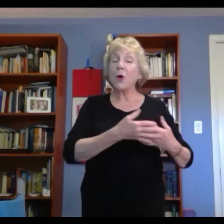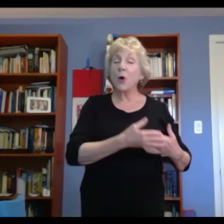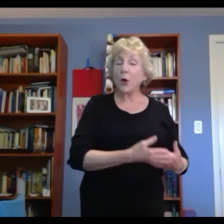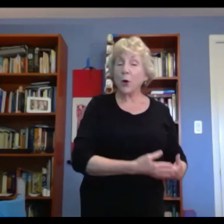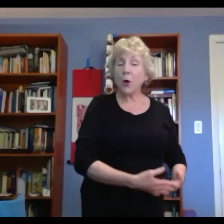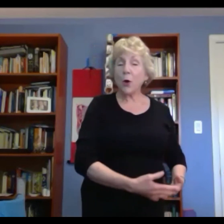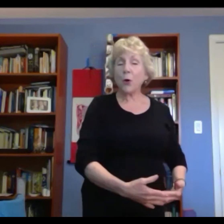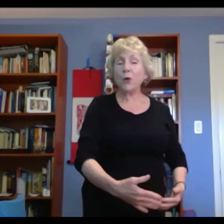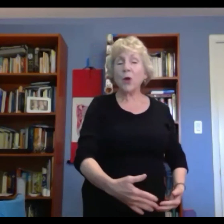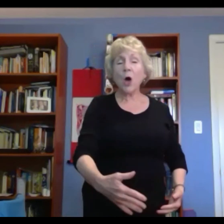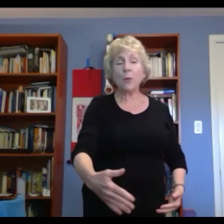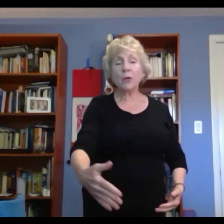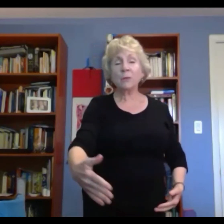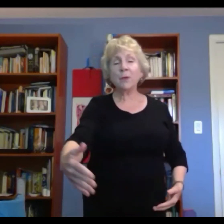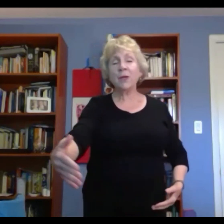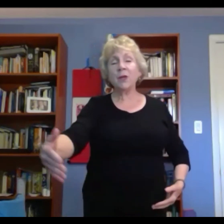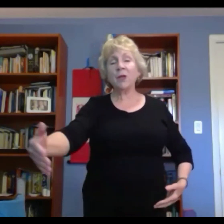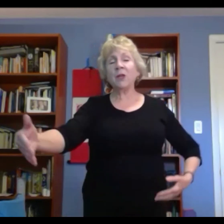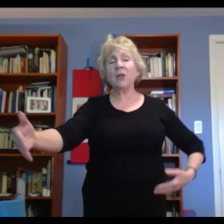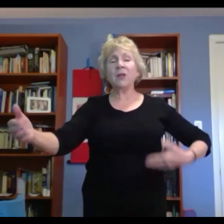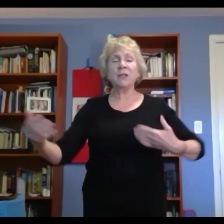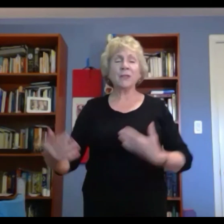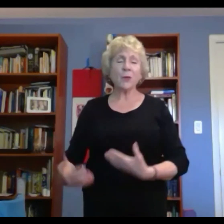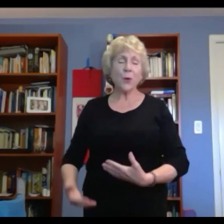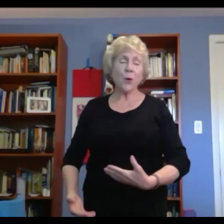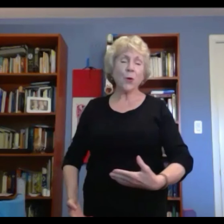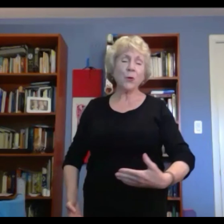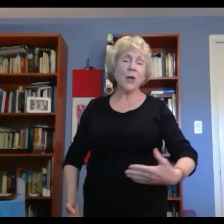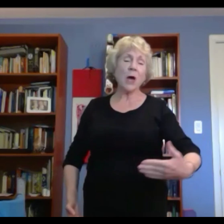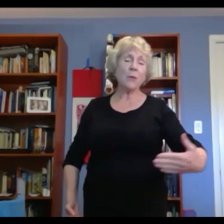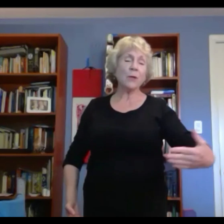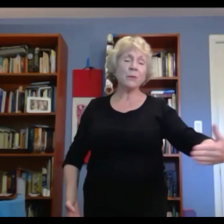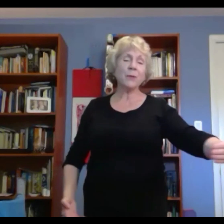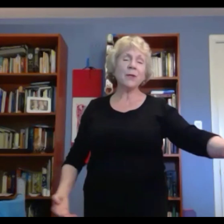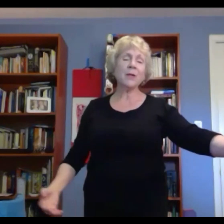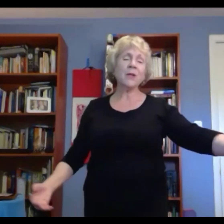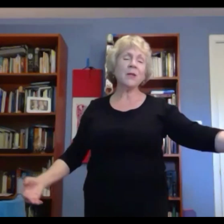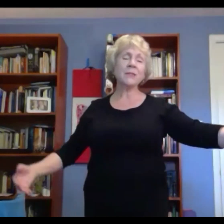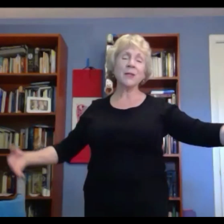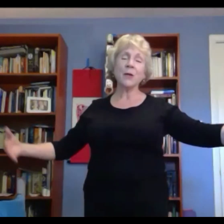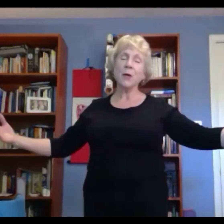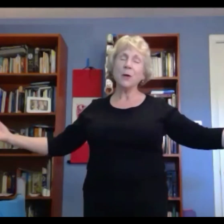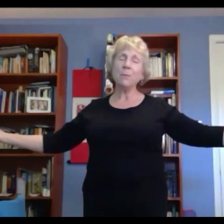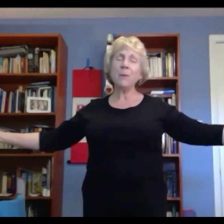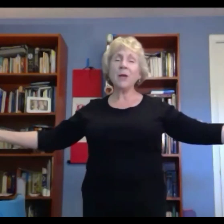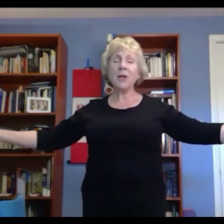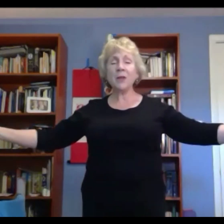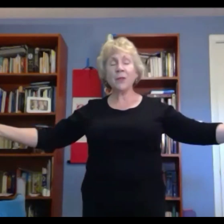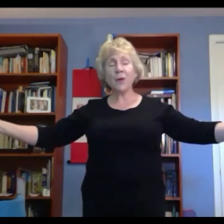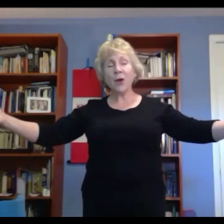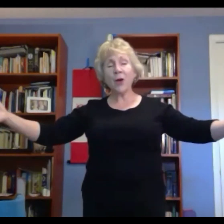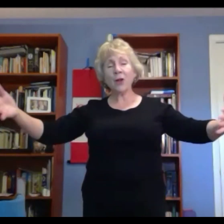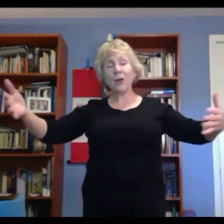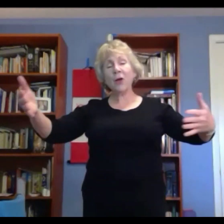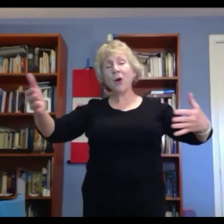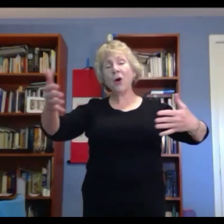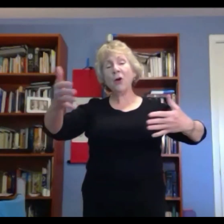Go now in peace, go now in peace. May the love